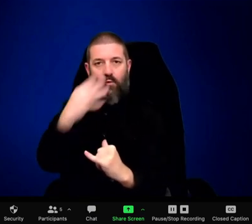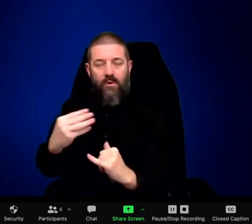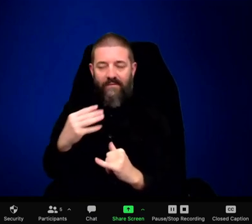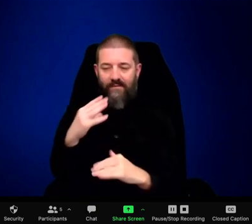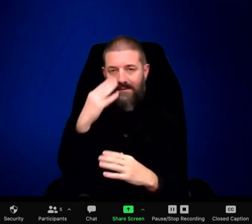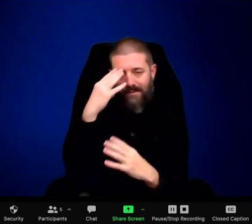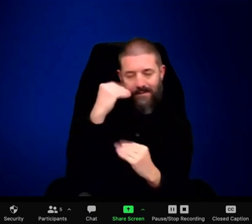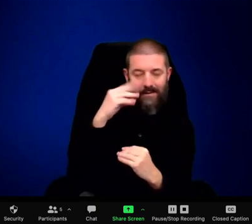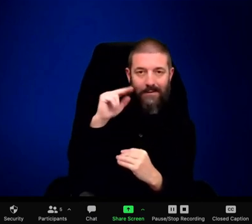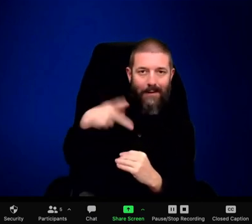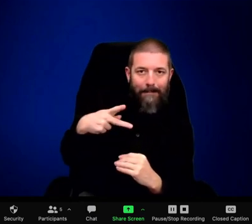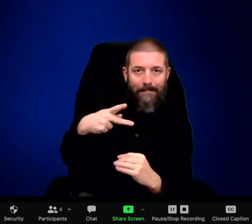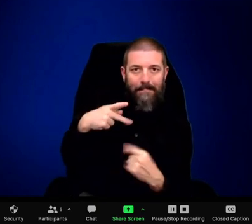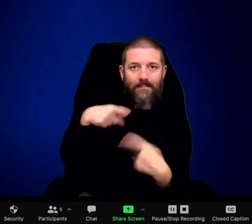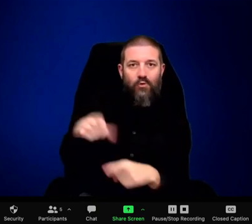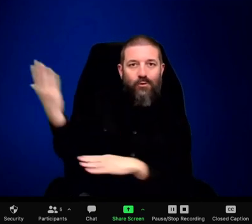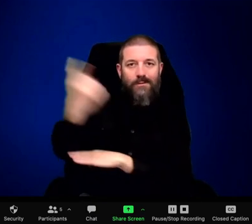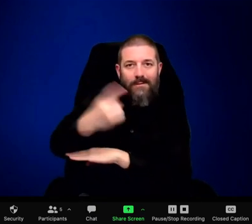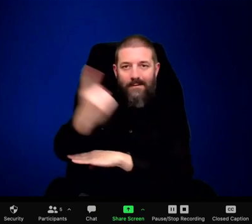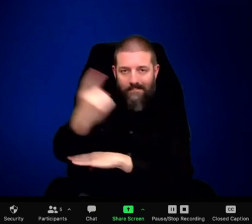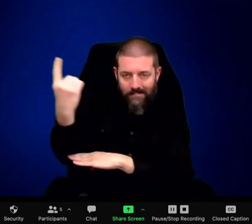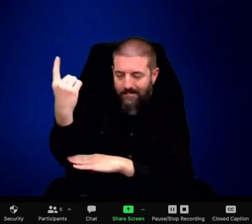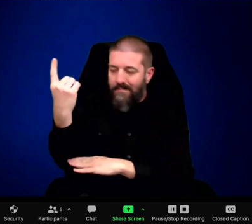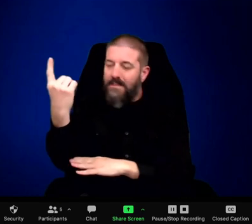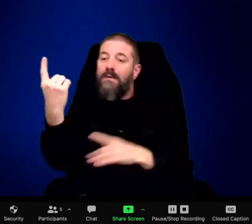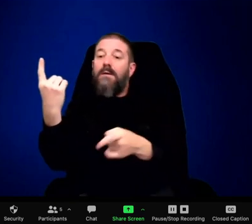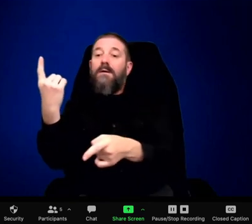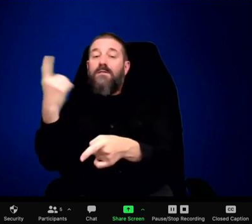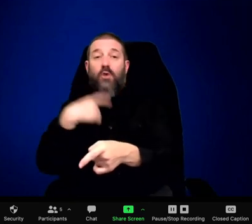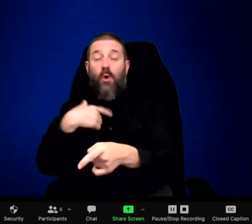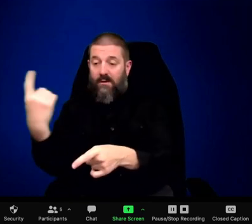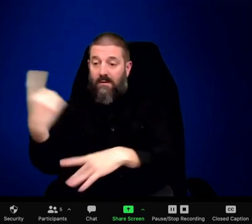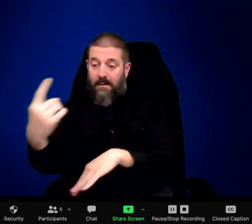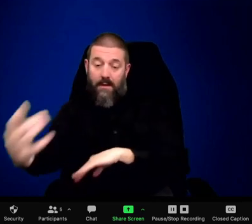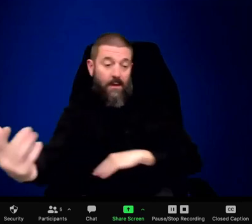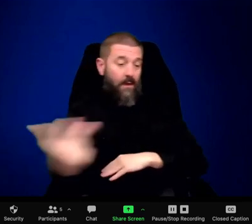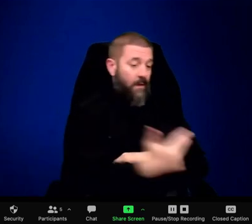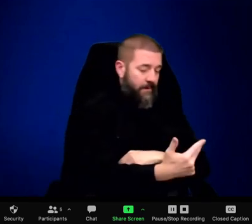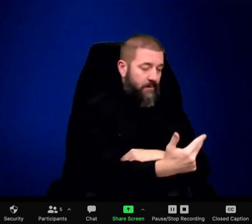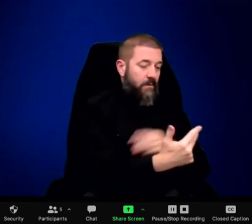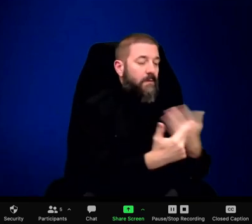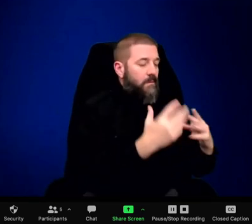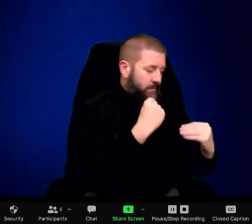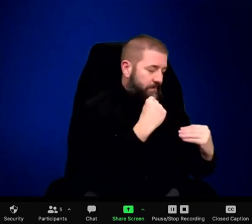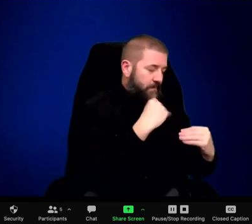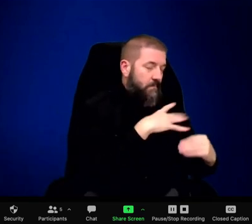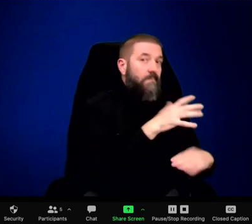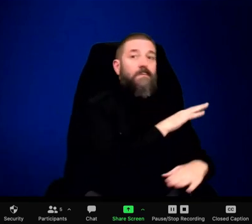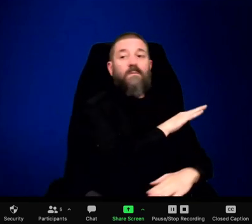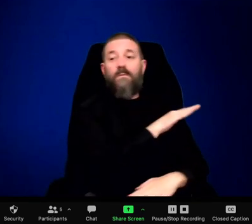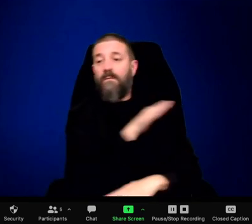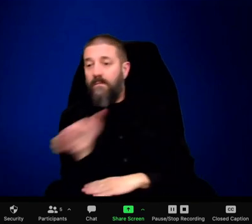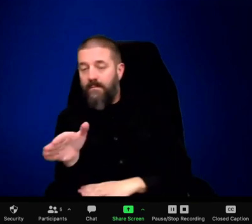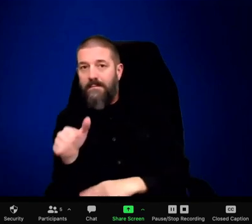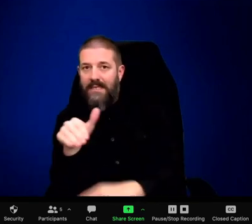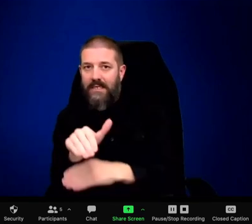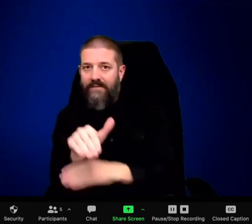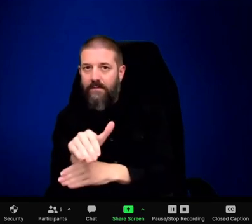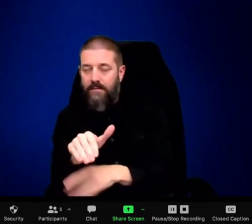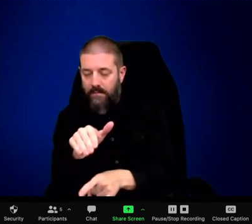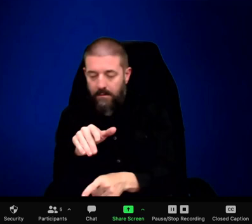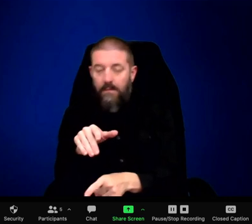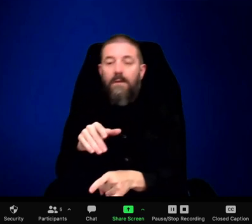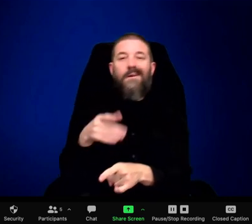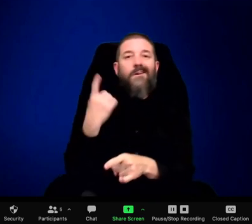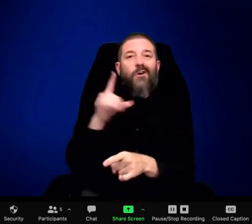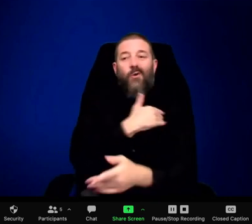happens most days. So, um, you can stick, you can stick around all day. You can take a nap yourself. You can work in other